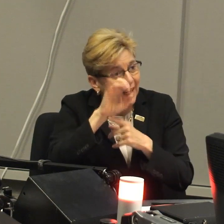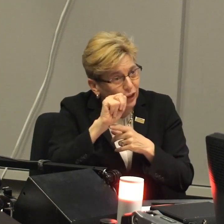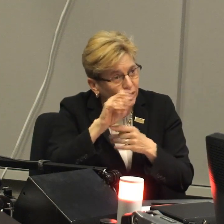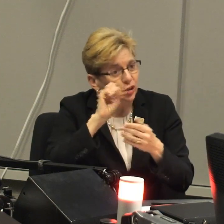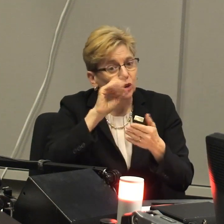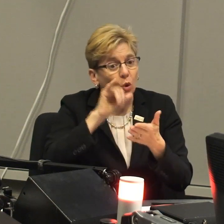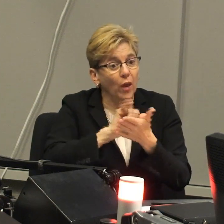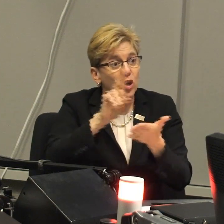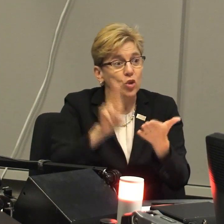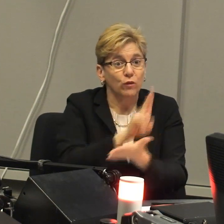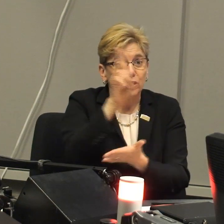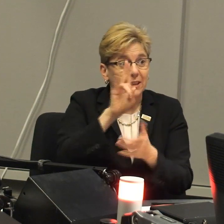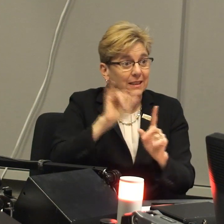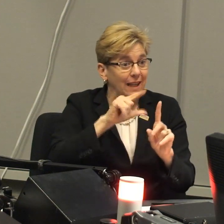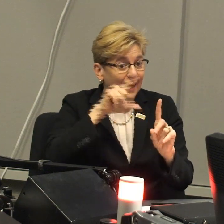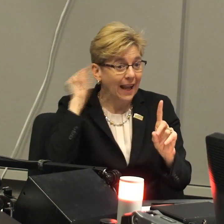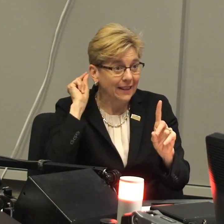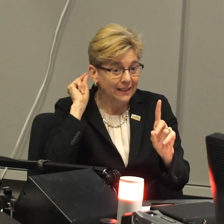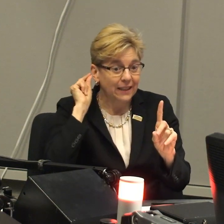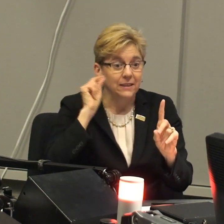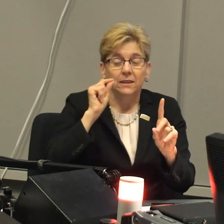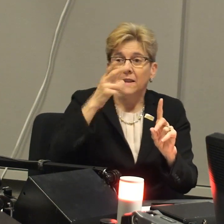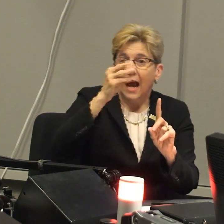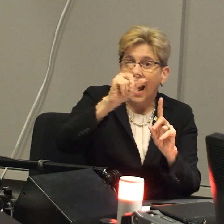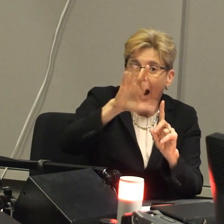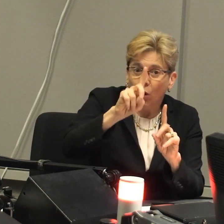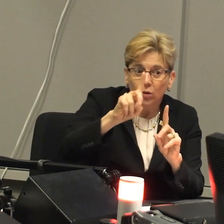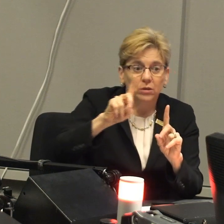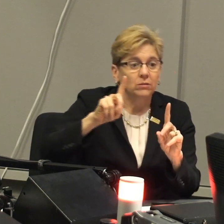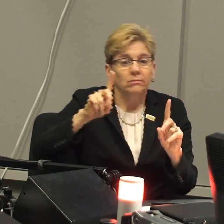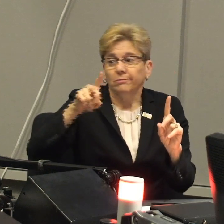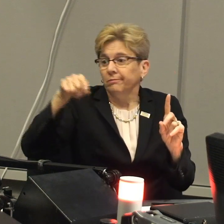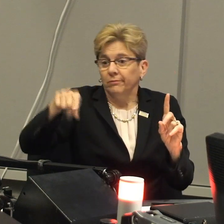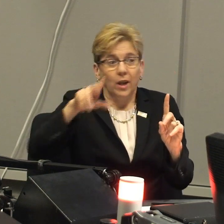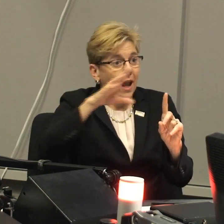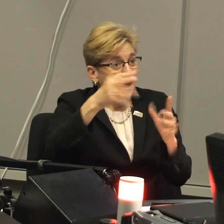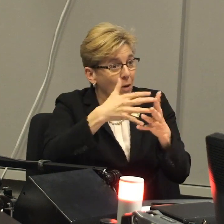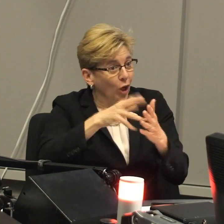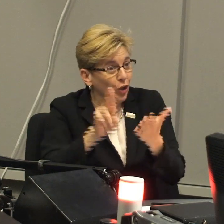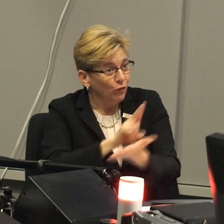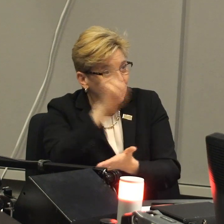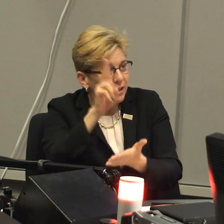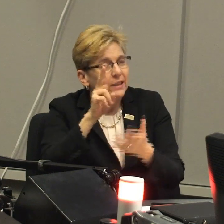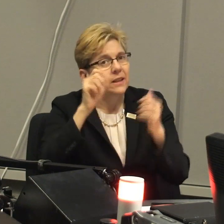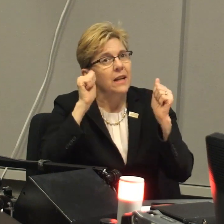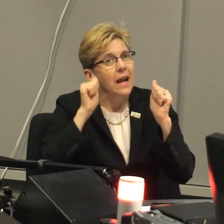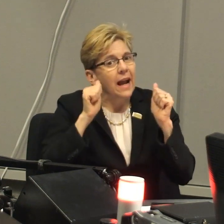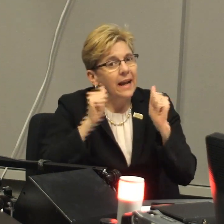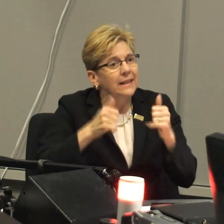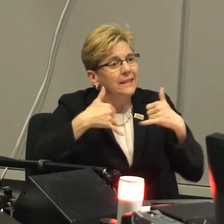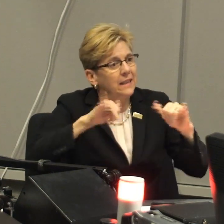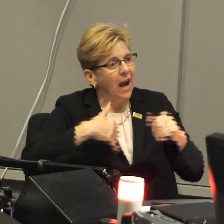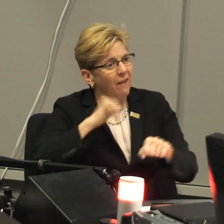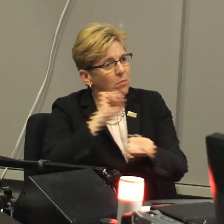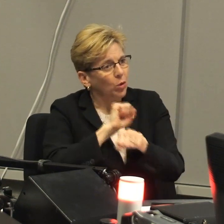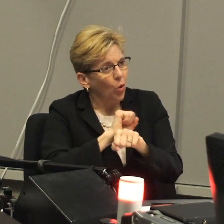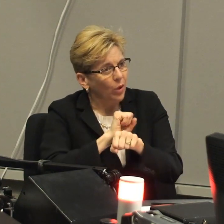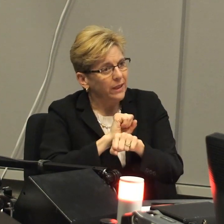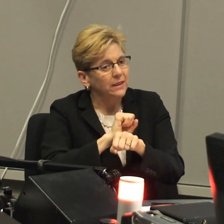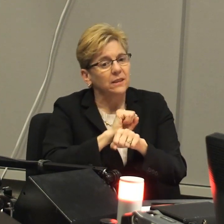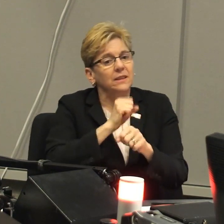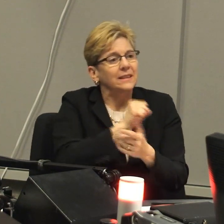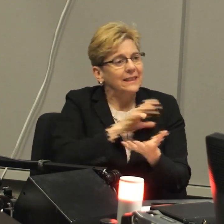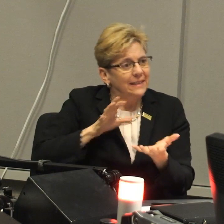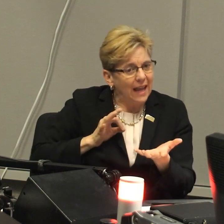not to have, you know, too much gentrification so that universities such as Gallaudet and Howard University and even American University here